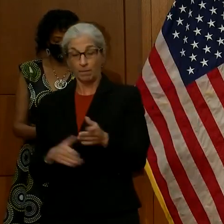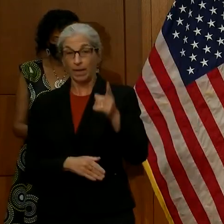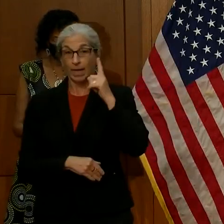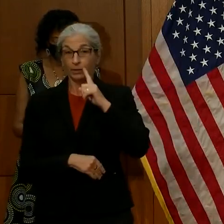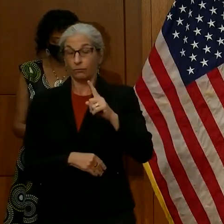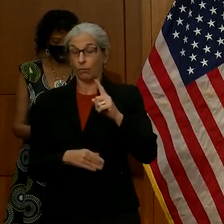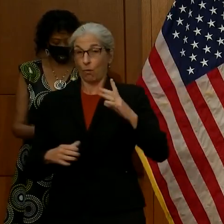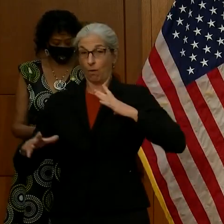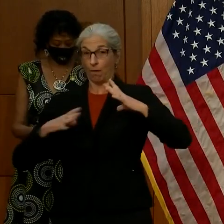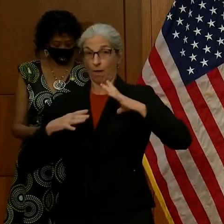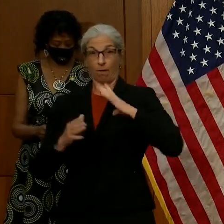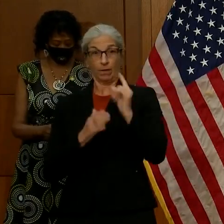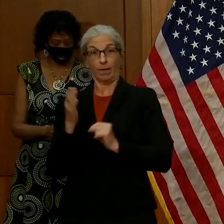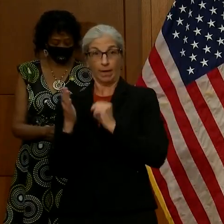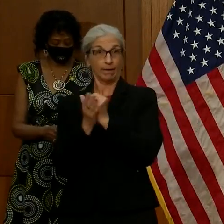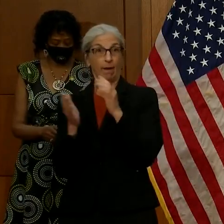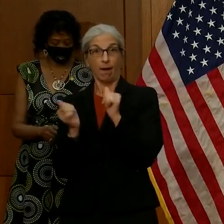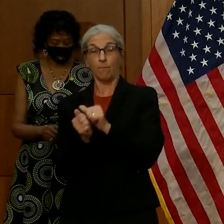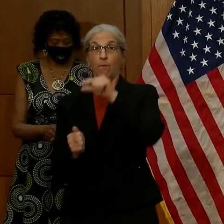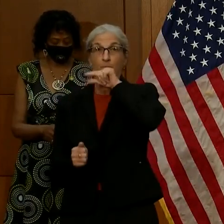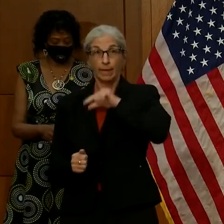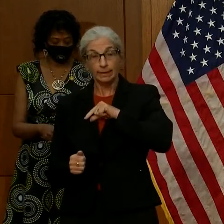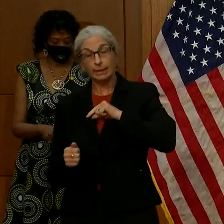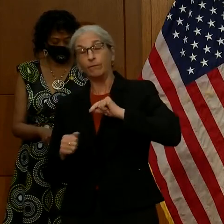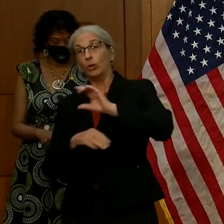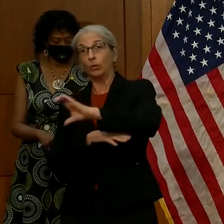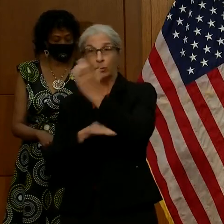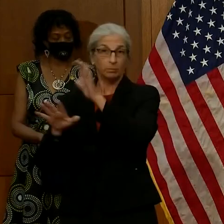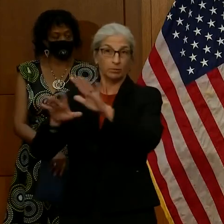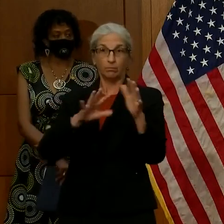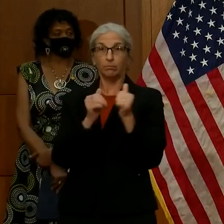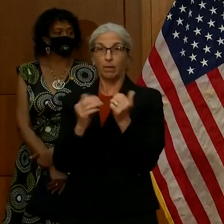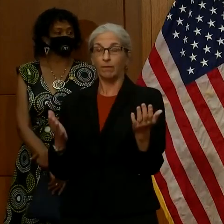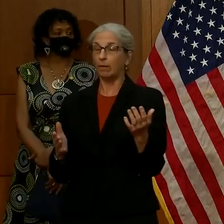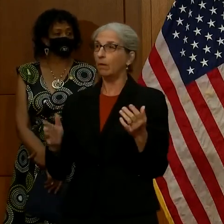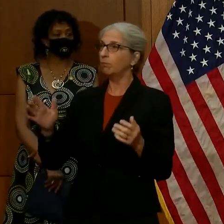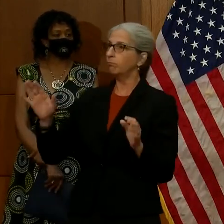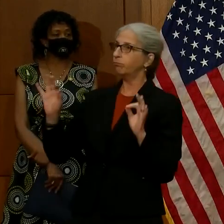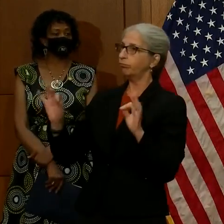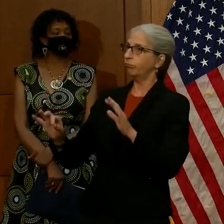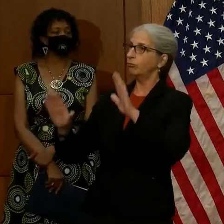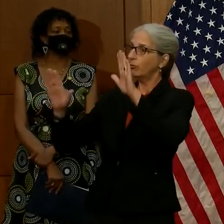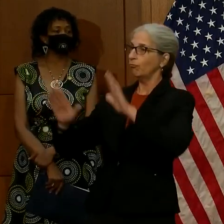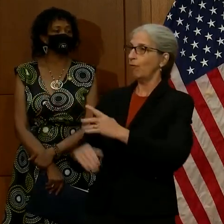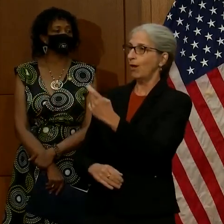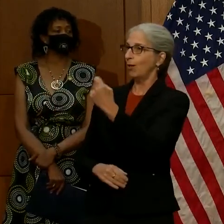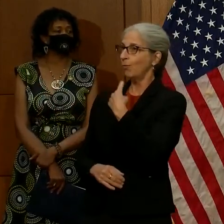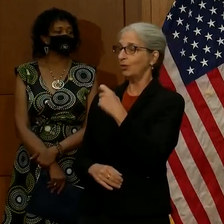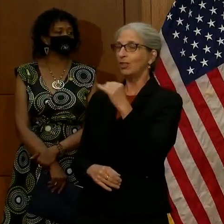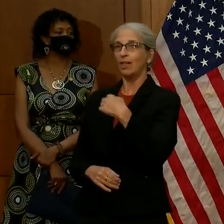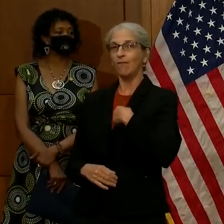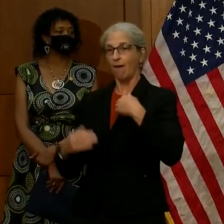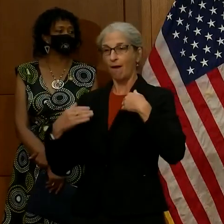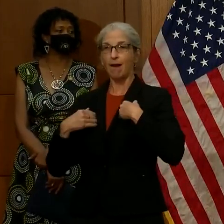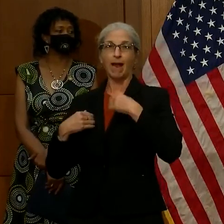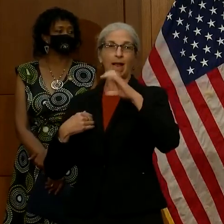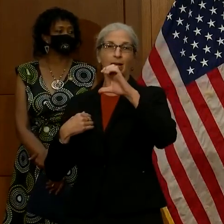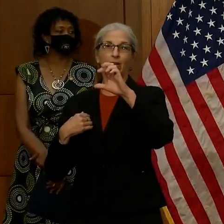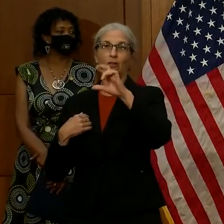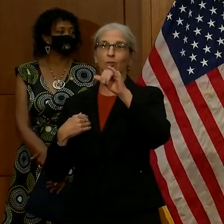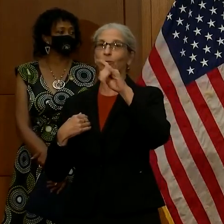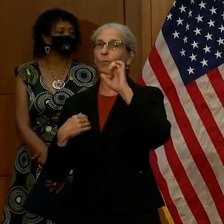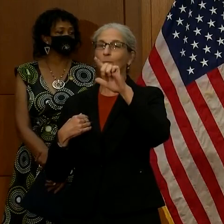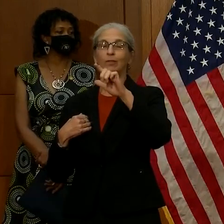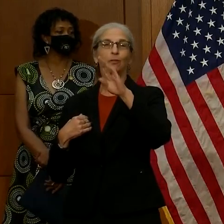plans for that season? Yeah, that's a great question, and if I had a crystal ball to look into, I could probably answer your question better. But